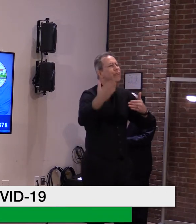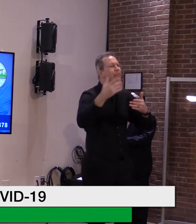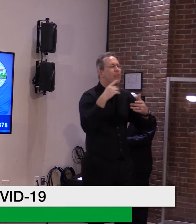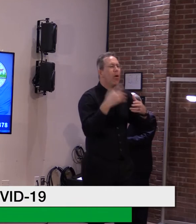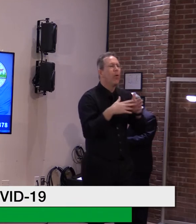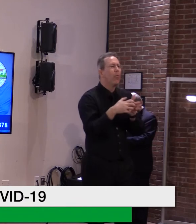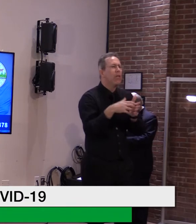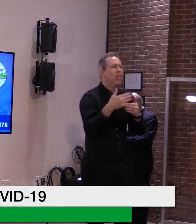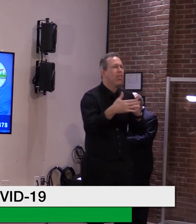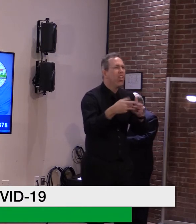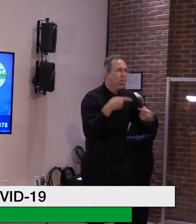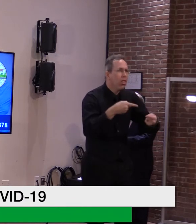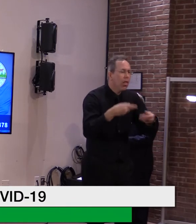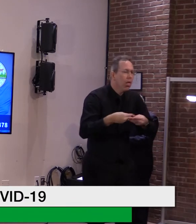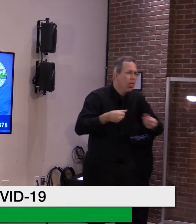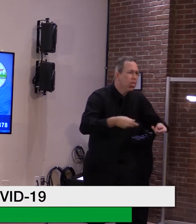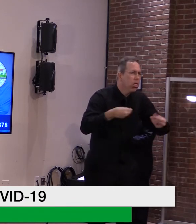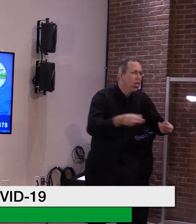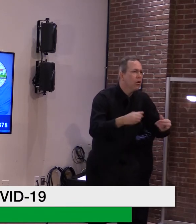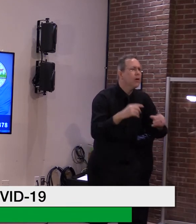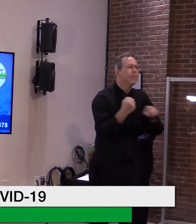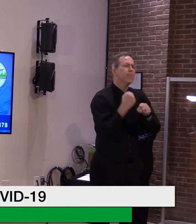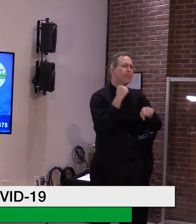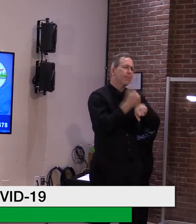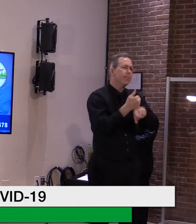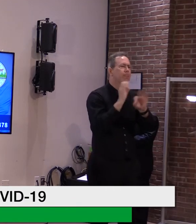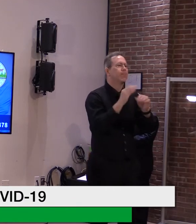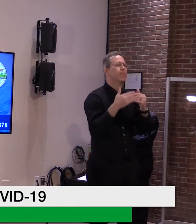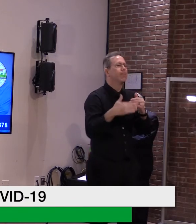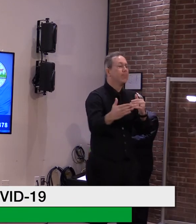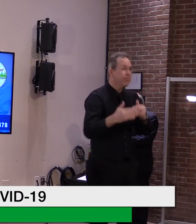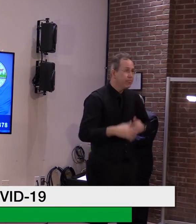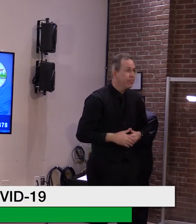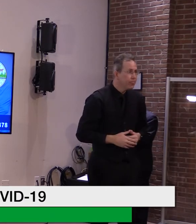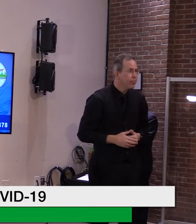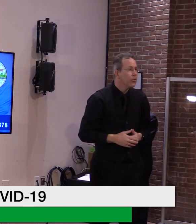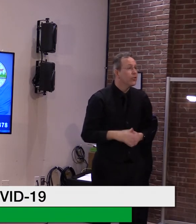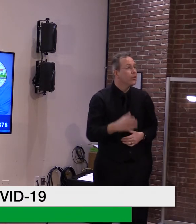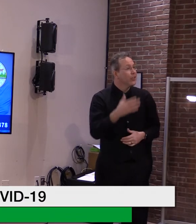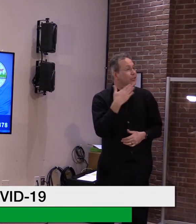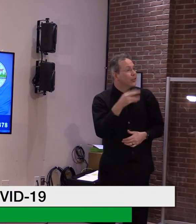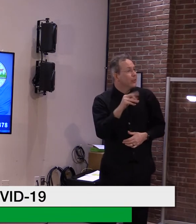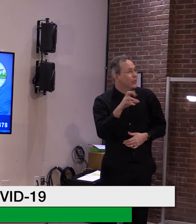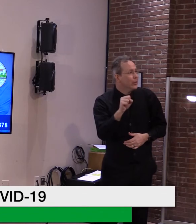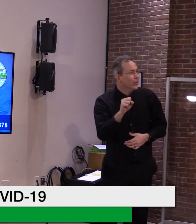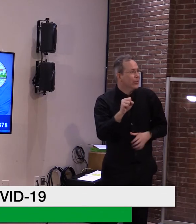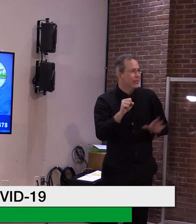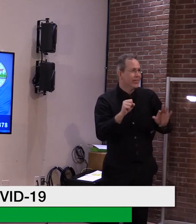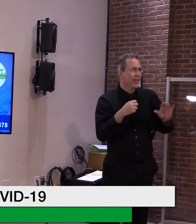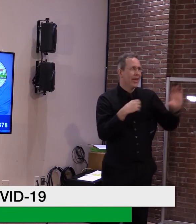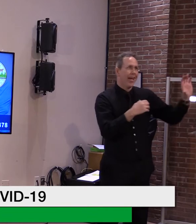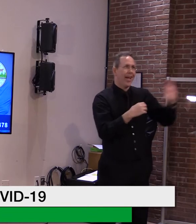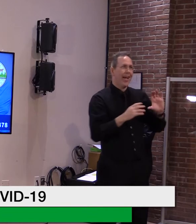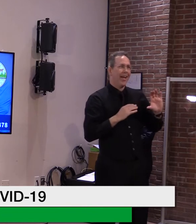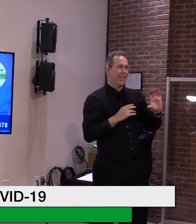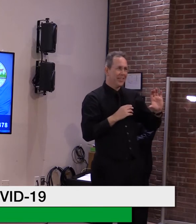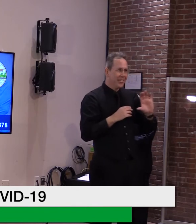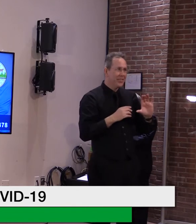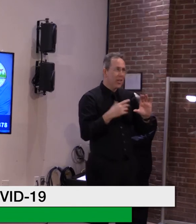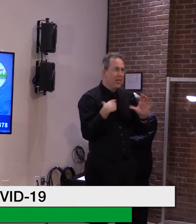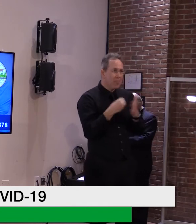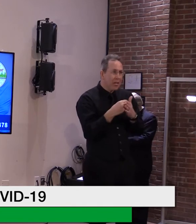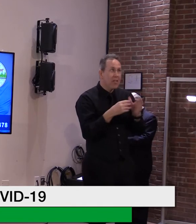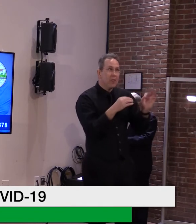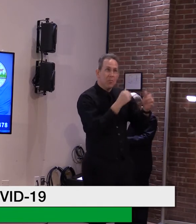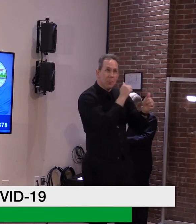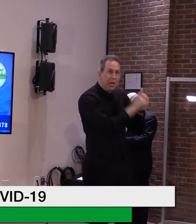again, be reporting this as we know more about this and presenting some of our thoughts and ideas to the legislature as